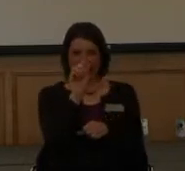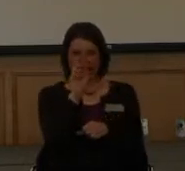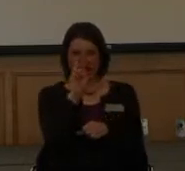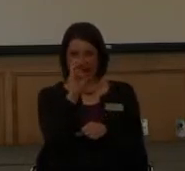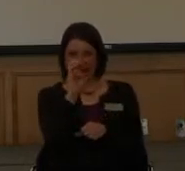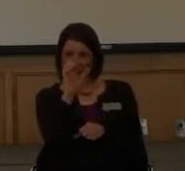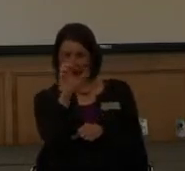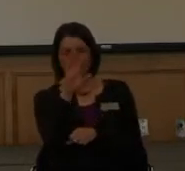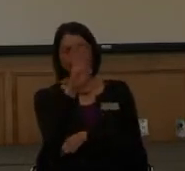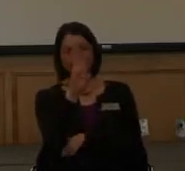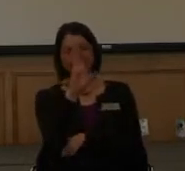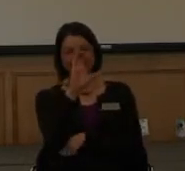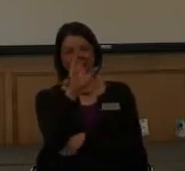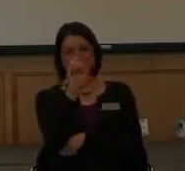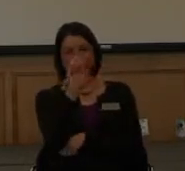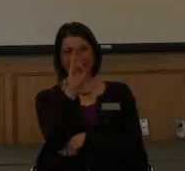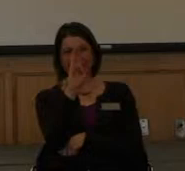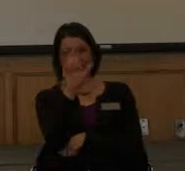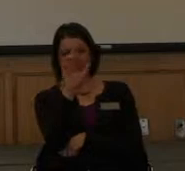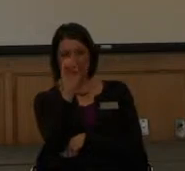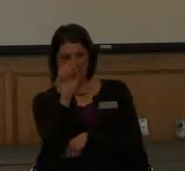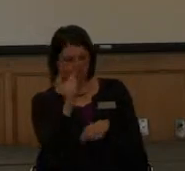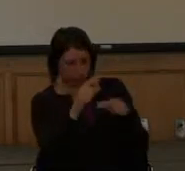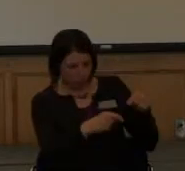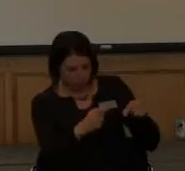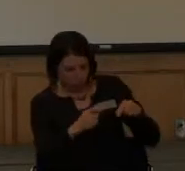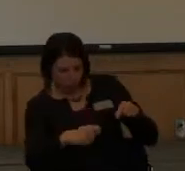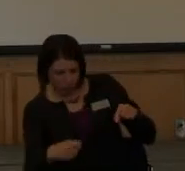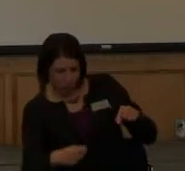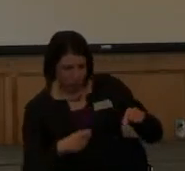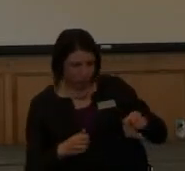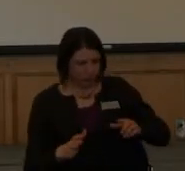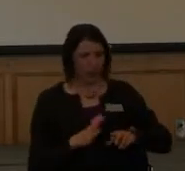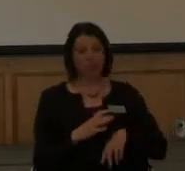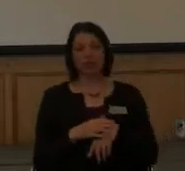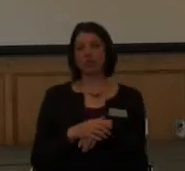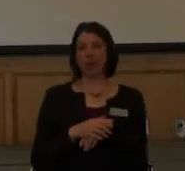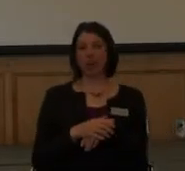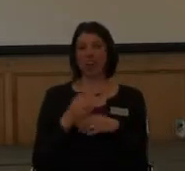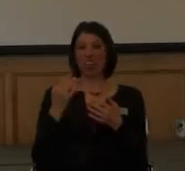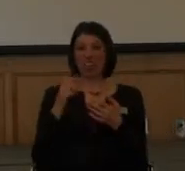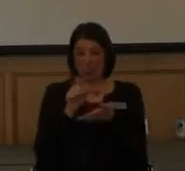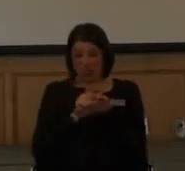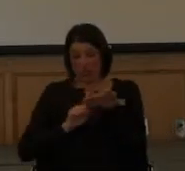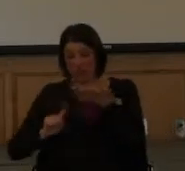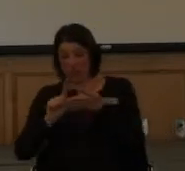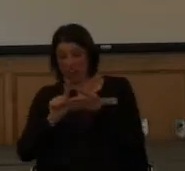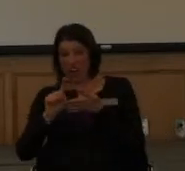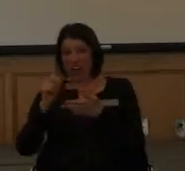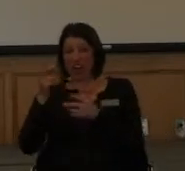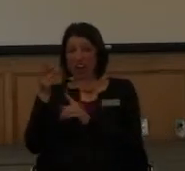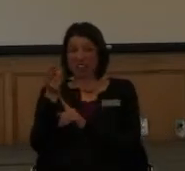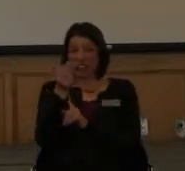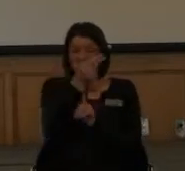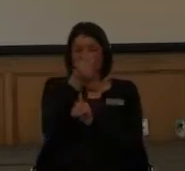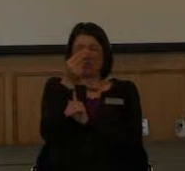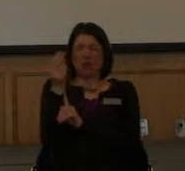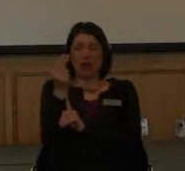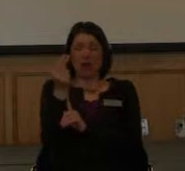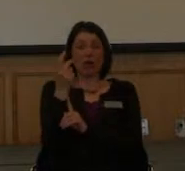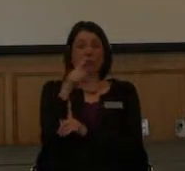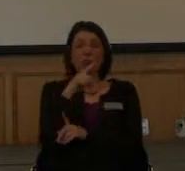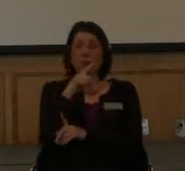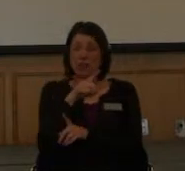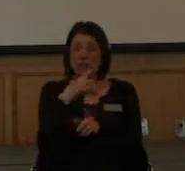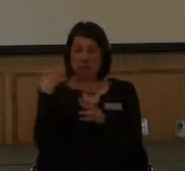downs and stuff. So it was really fun. So we went out for my birthday. Well, a week later, here comes Katrina. And it's time to bug out. It